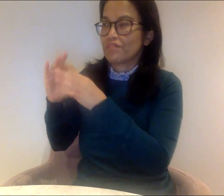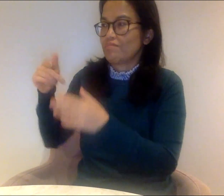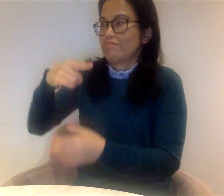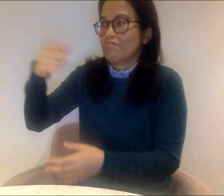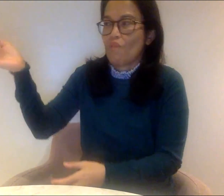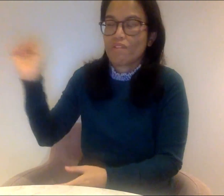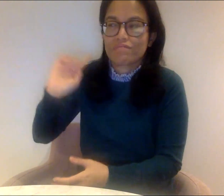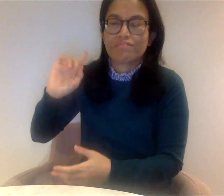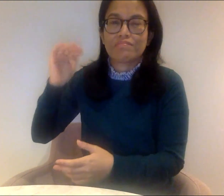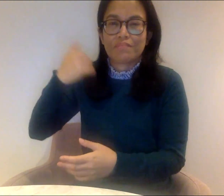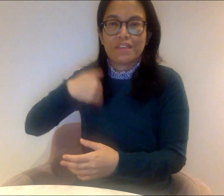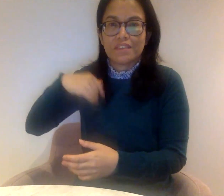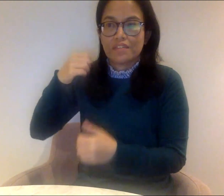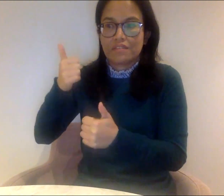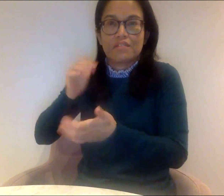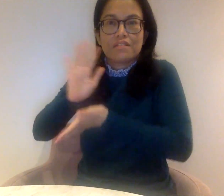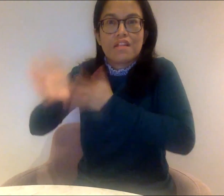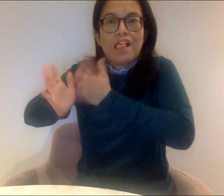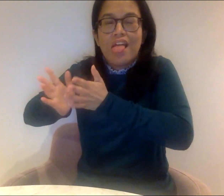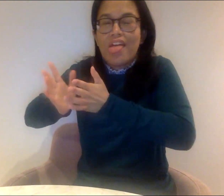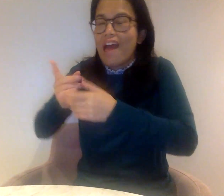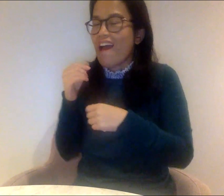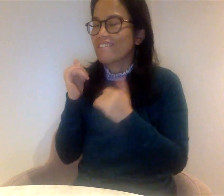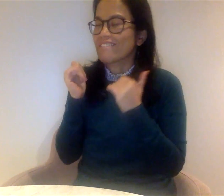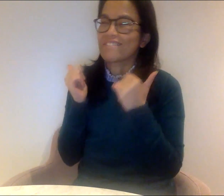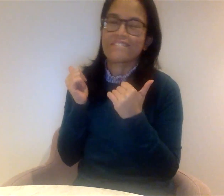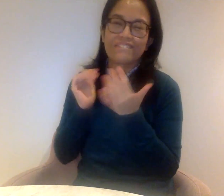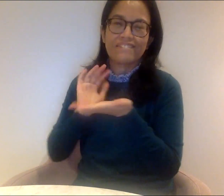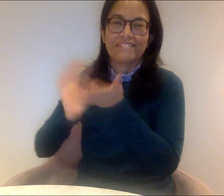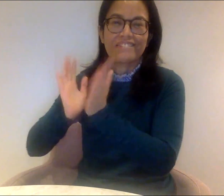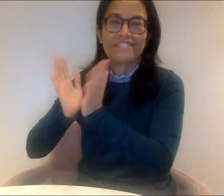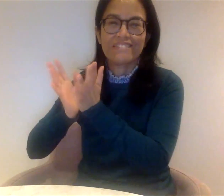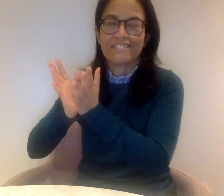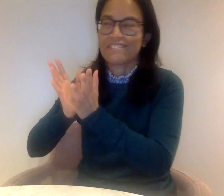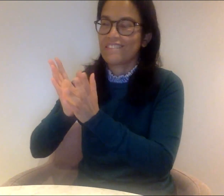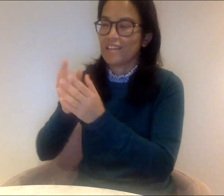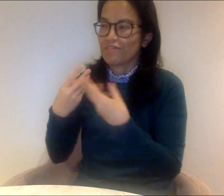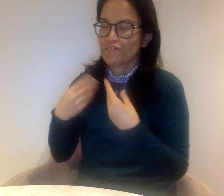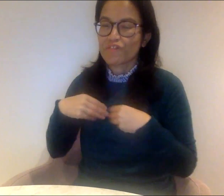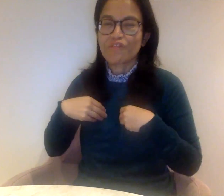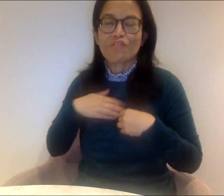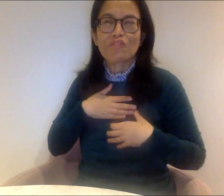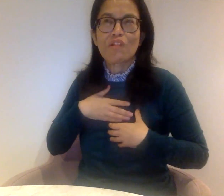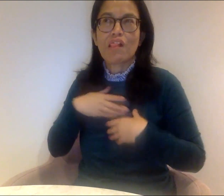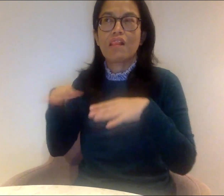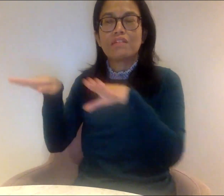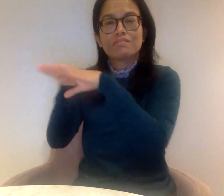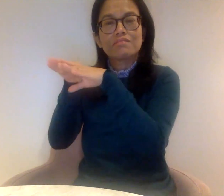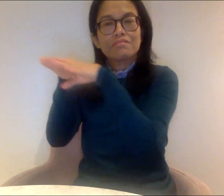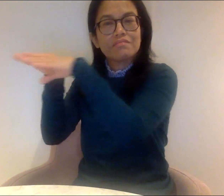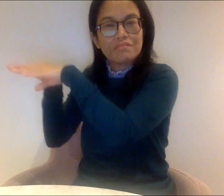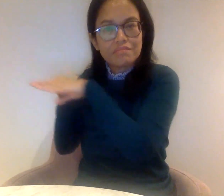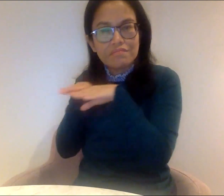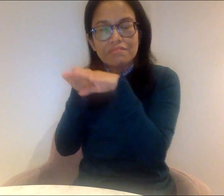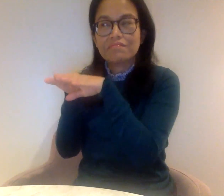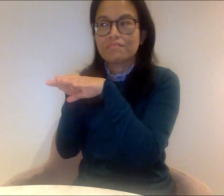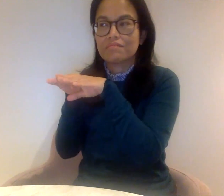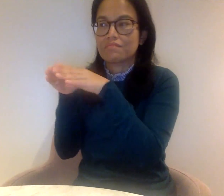could sign with, I felt just, you know, amazing, I felt as an equal, because I could communicate equally